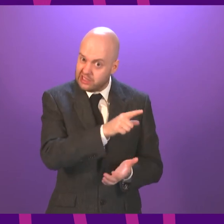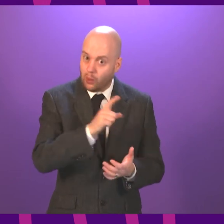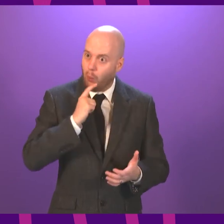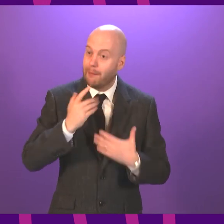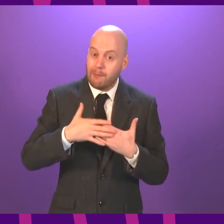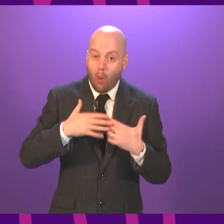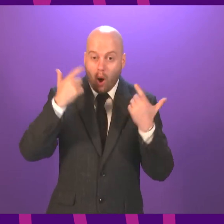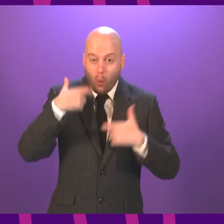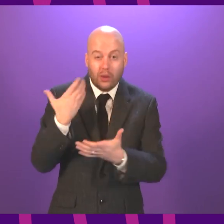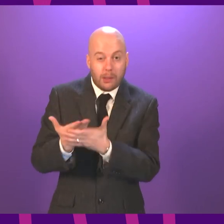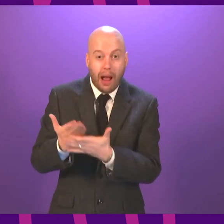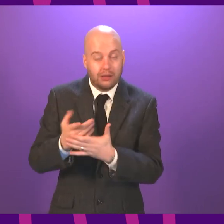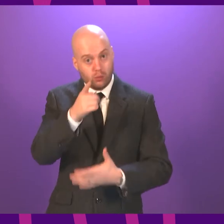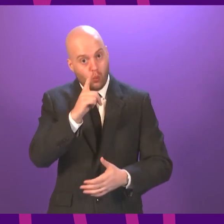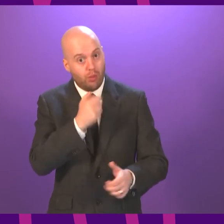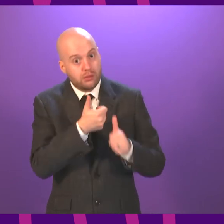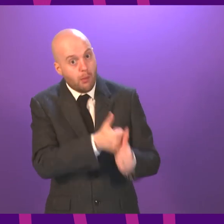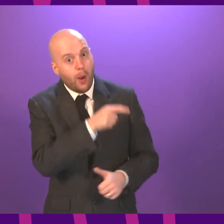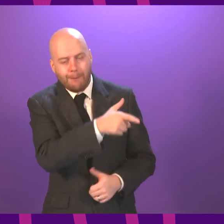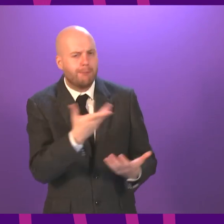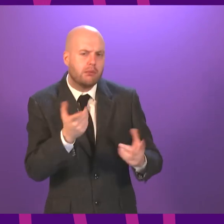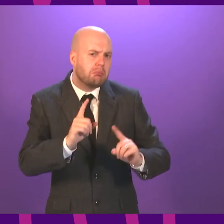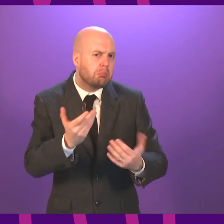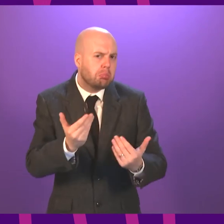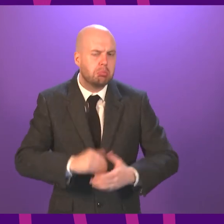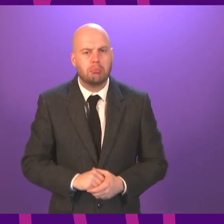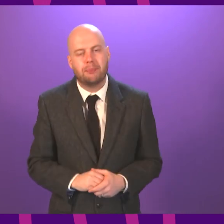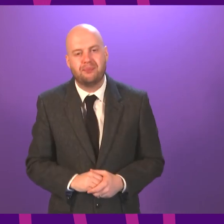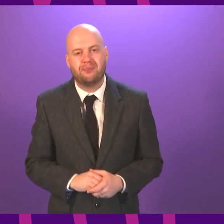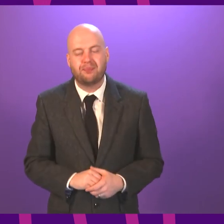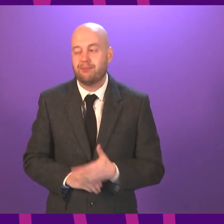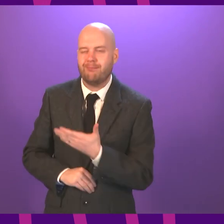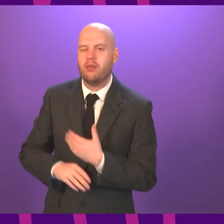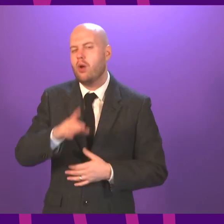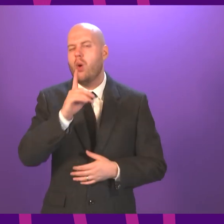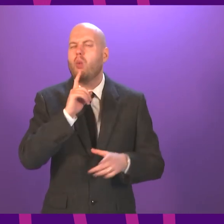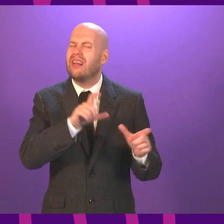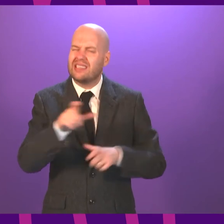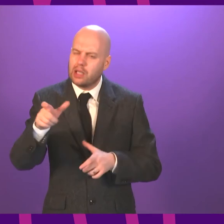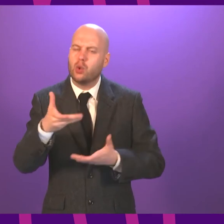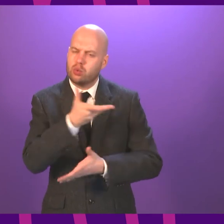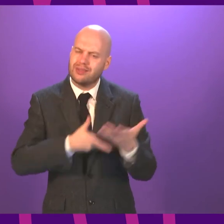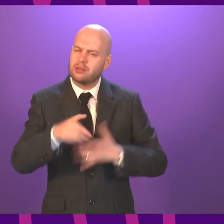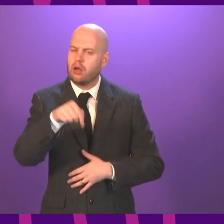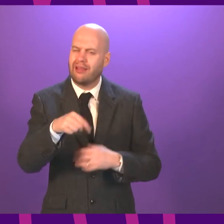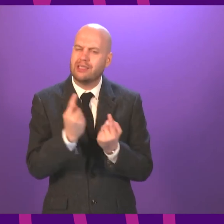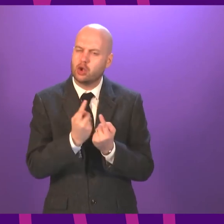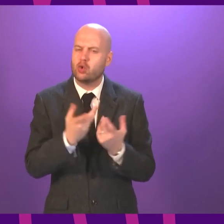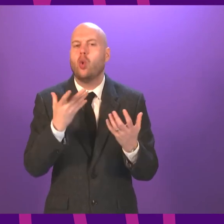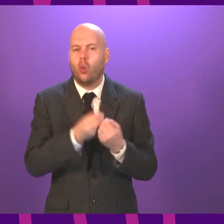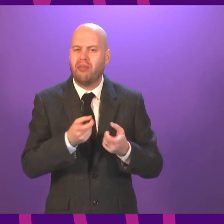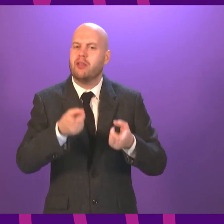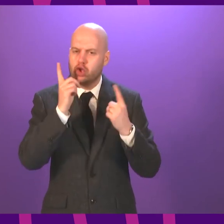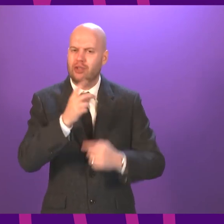heeding his recommendation? First Minister. We will continue to discuss these matters with the Chief Constable. I certainly welcome